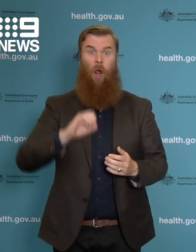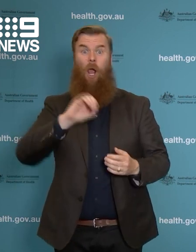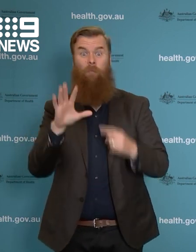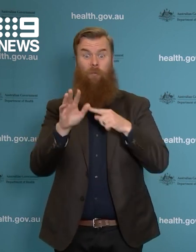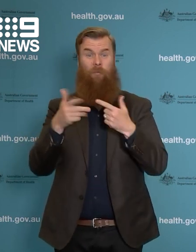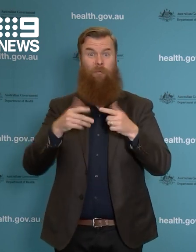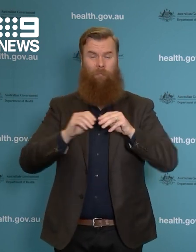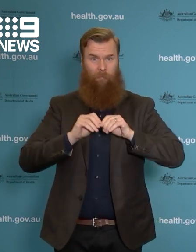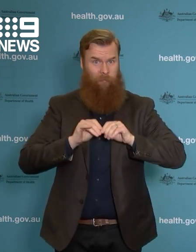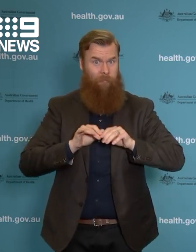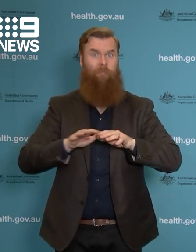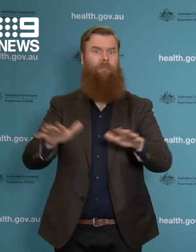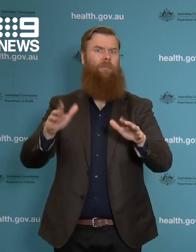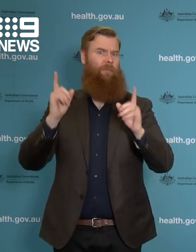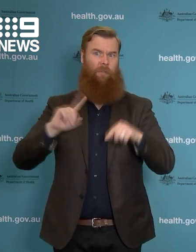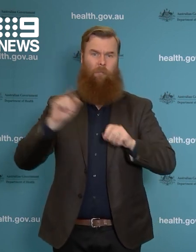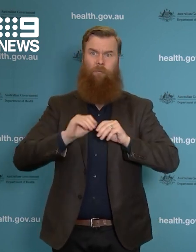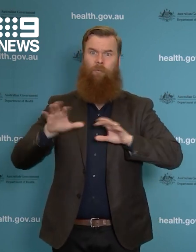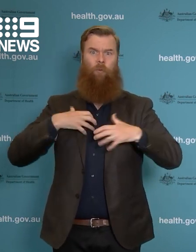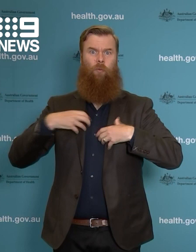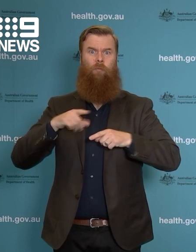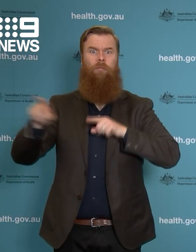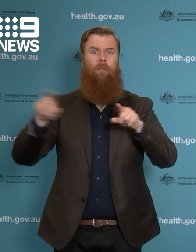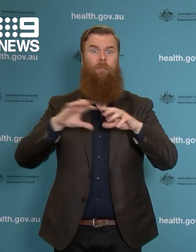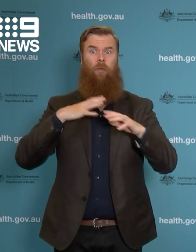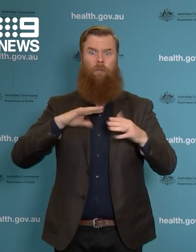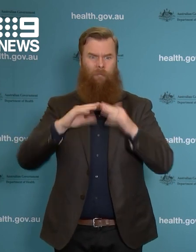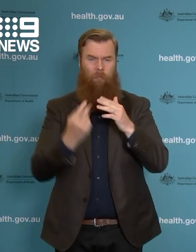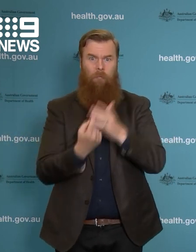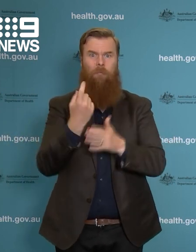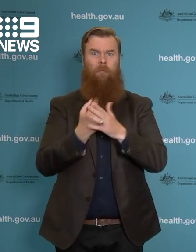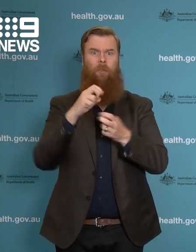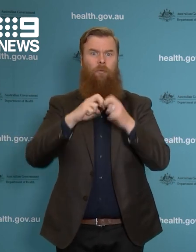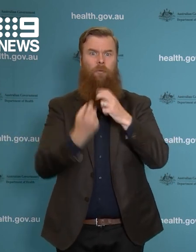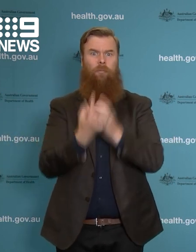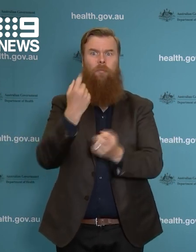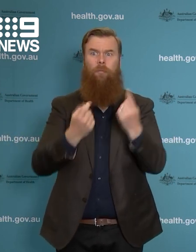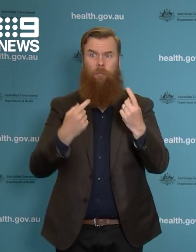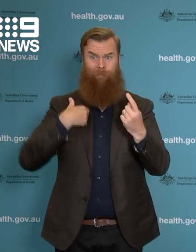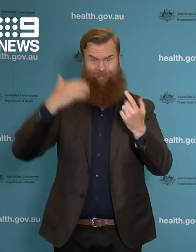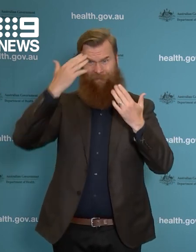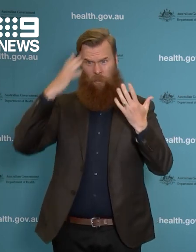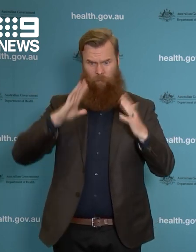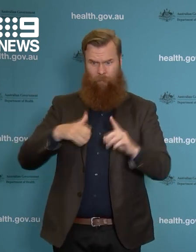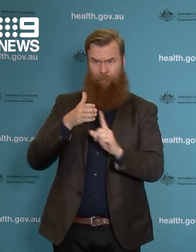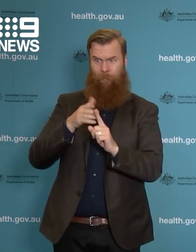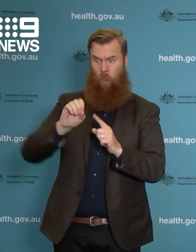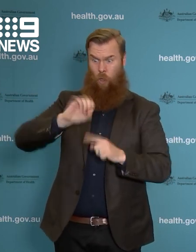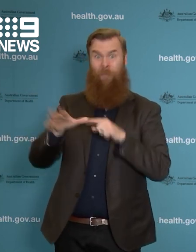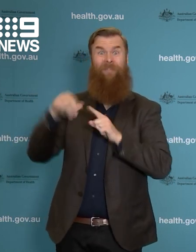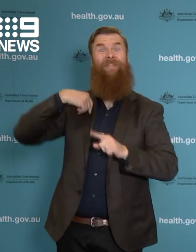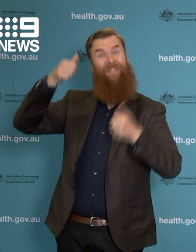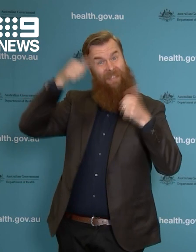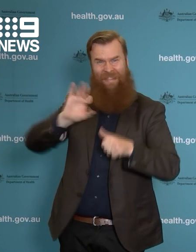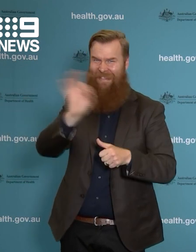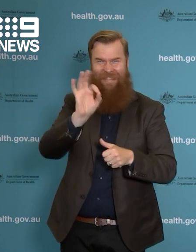further issues to consider because there's still a lot we don't know about this virus. We do know a lot more than we did